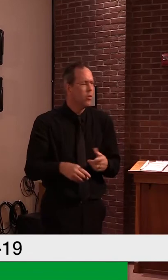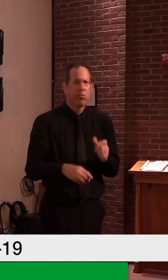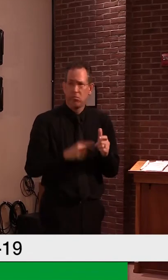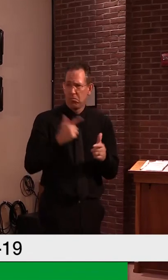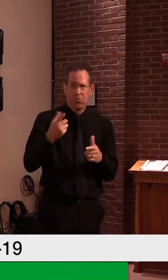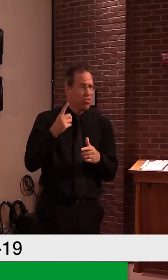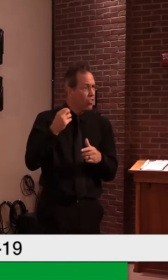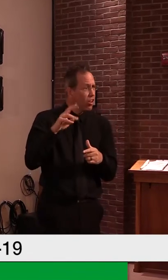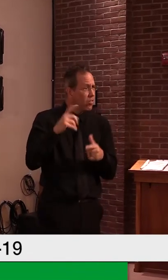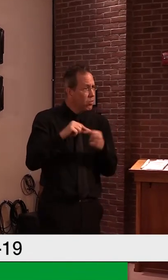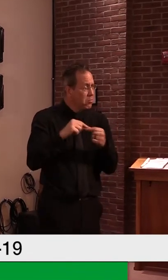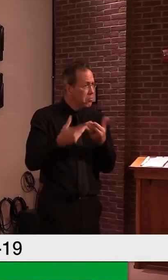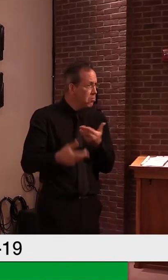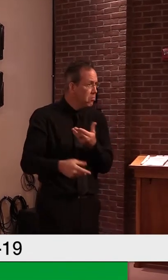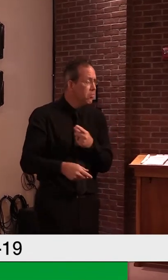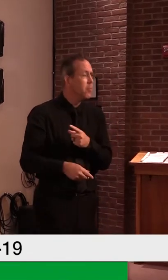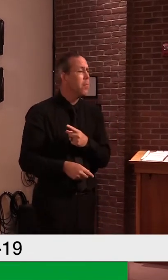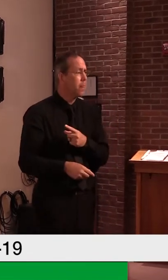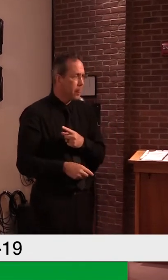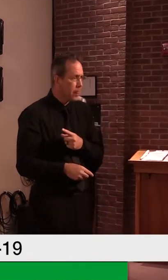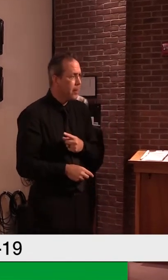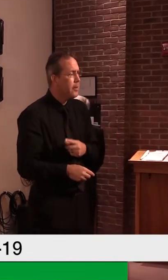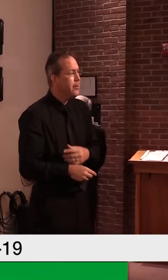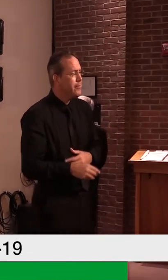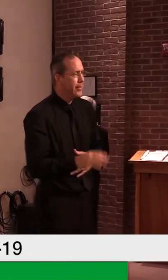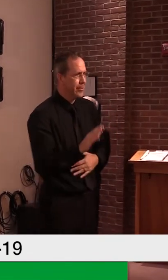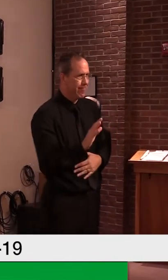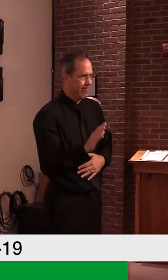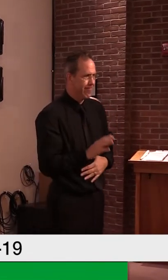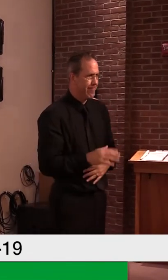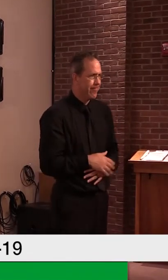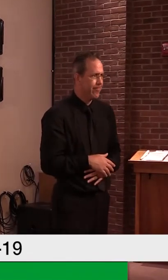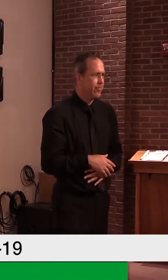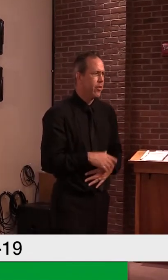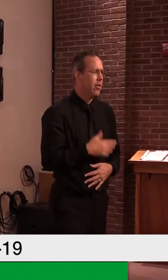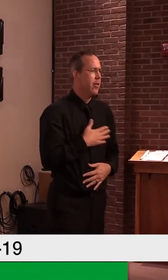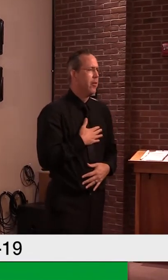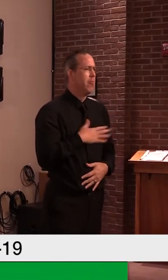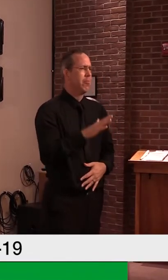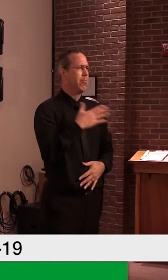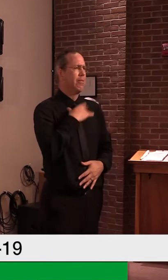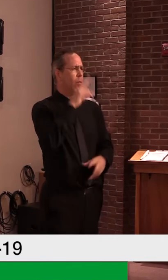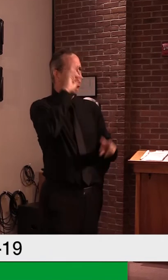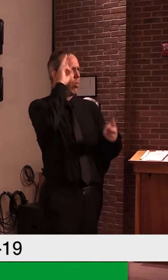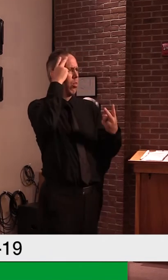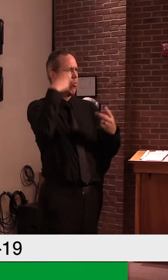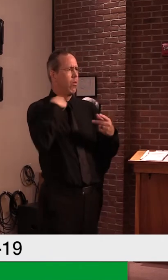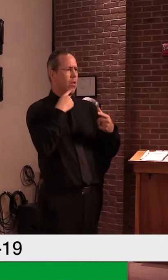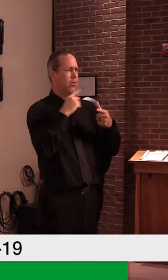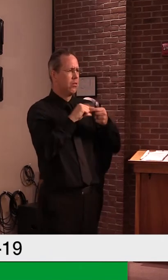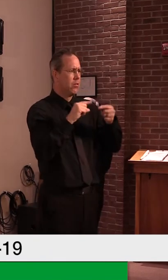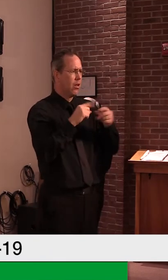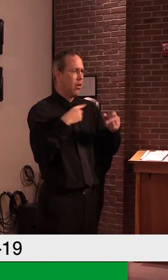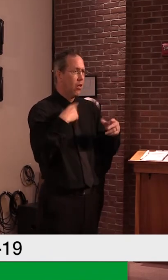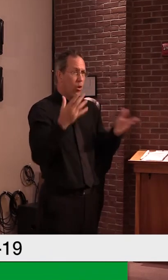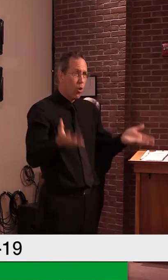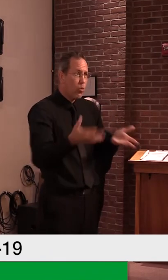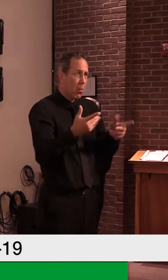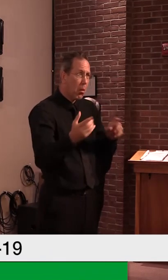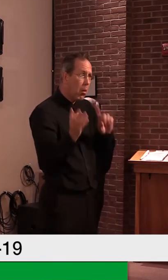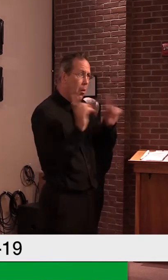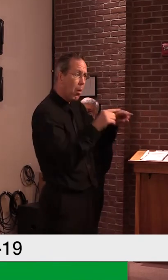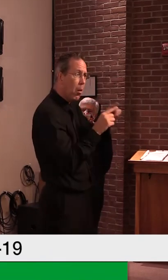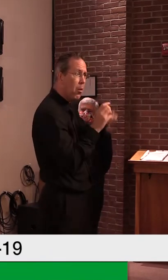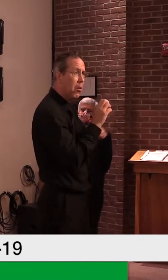The last thing I want to be going on record for is to condone someone going to an emergency room setting for a non